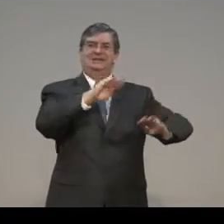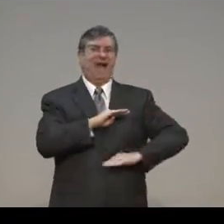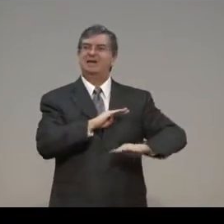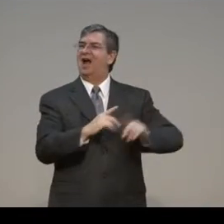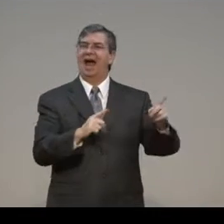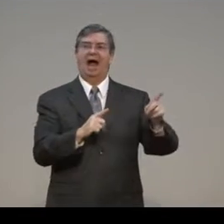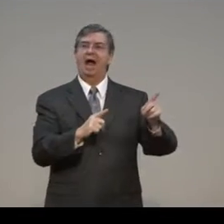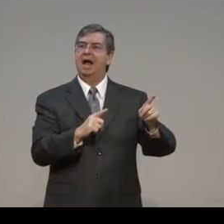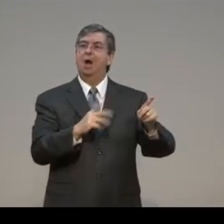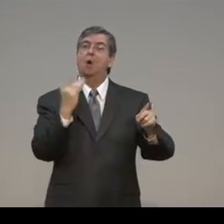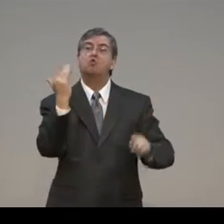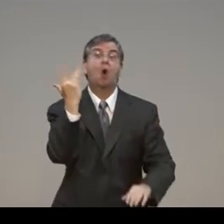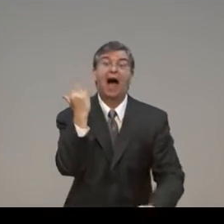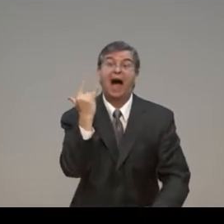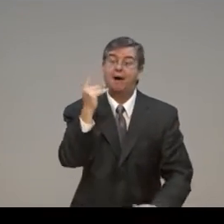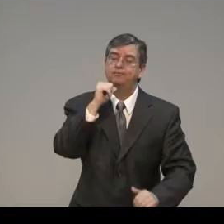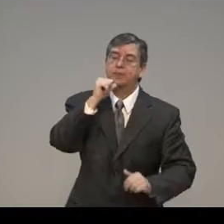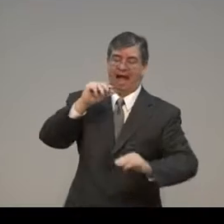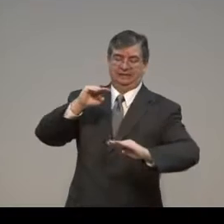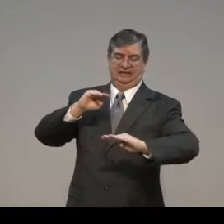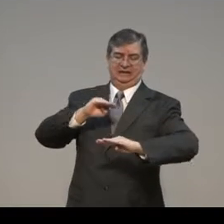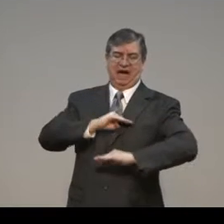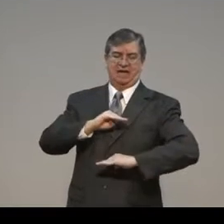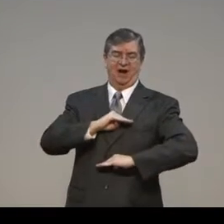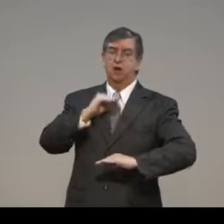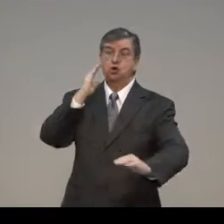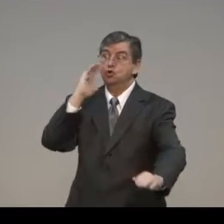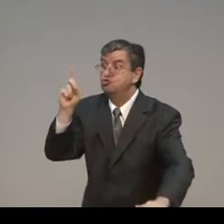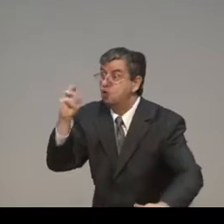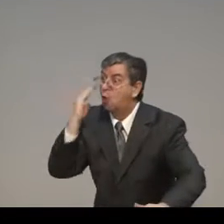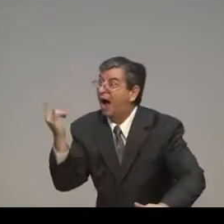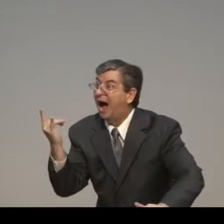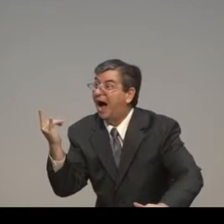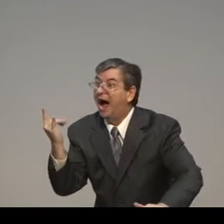right. But yet, he continued to do it and speak of God.